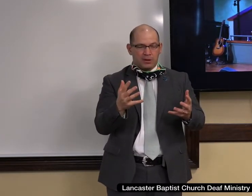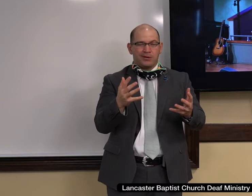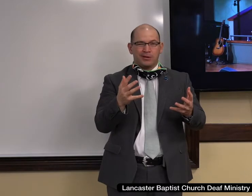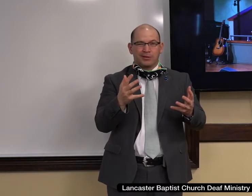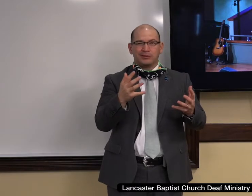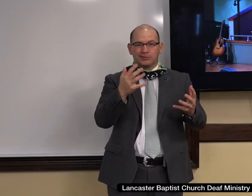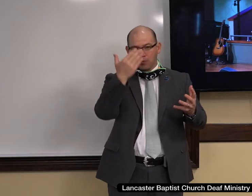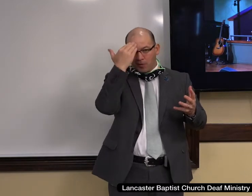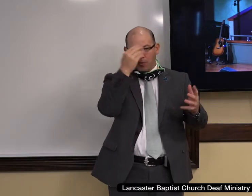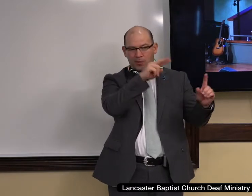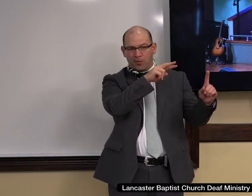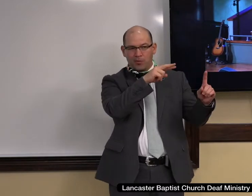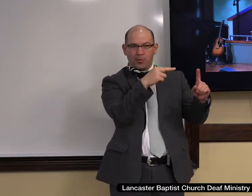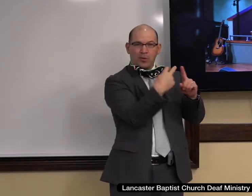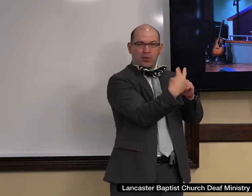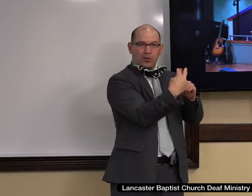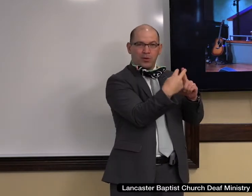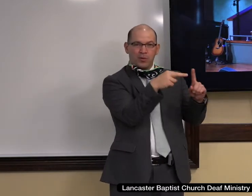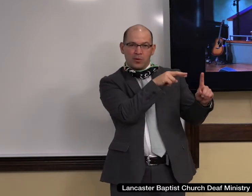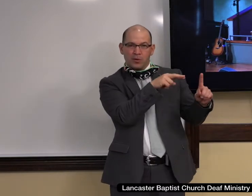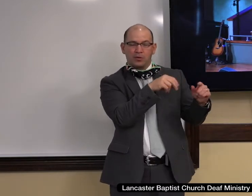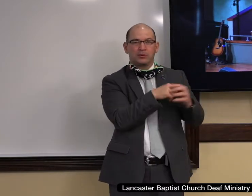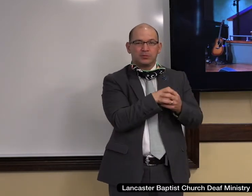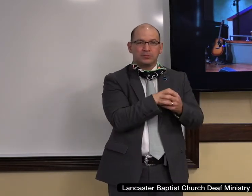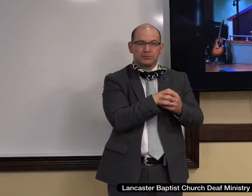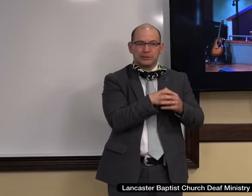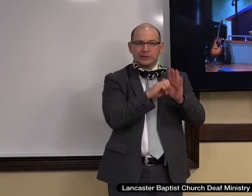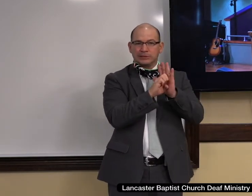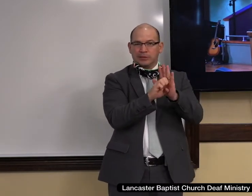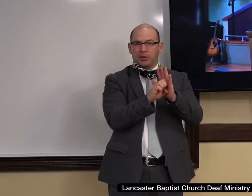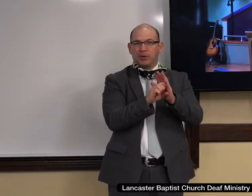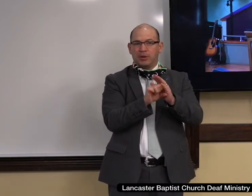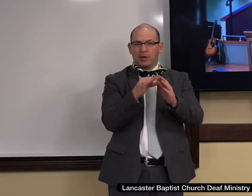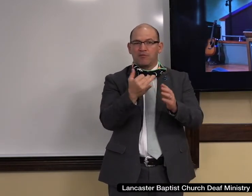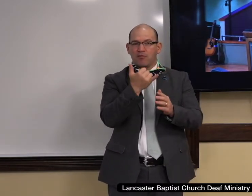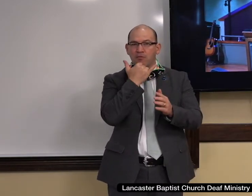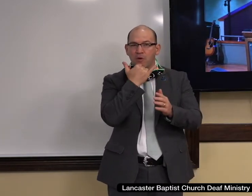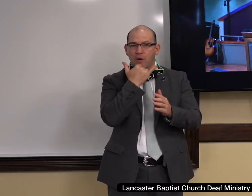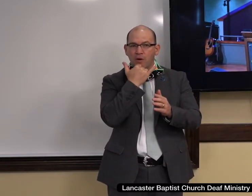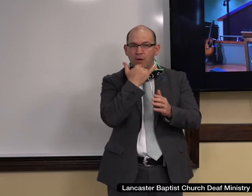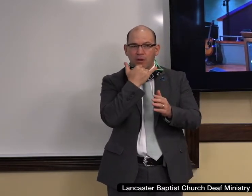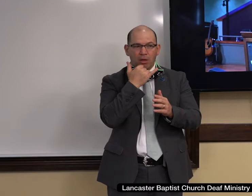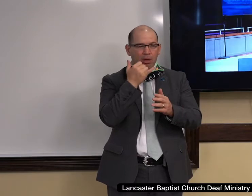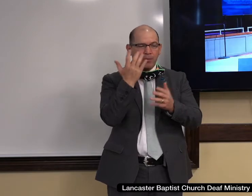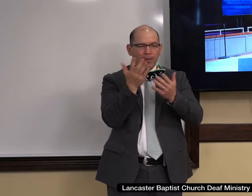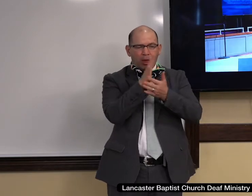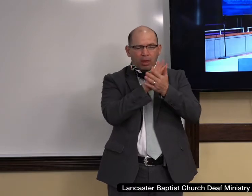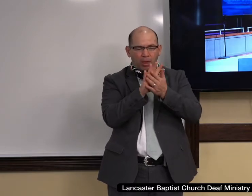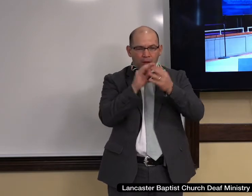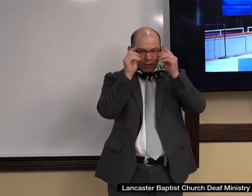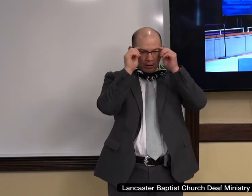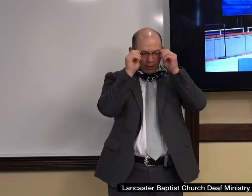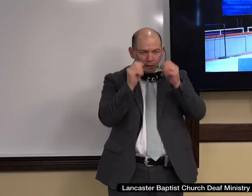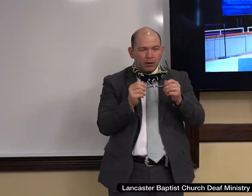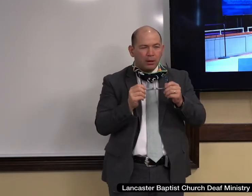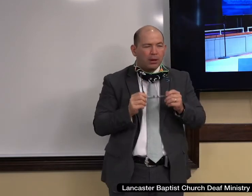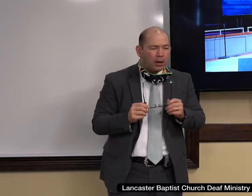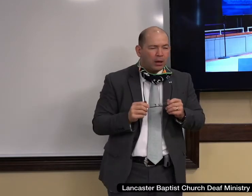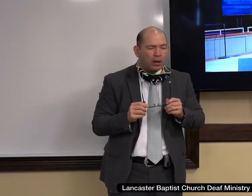all of a sudden you are some great looking people I got to tell you that but you put your glasses back on and in reality no not reality